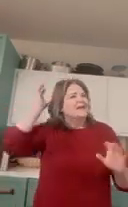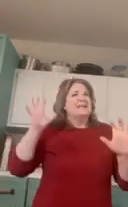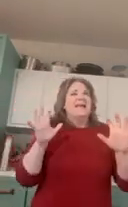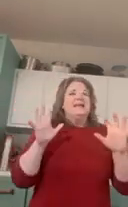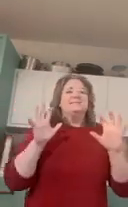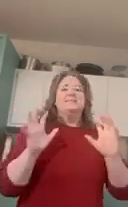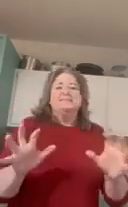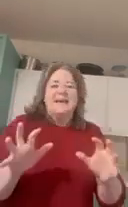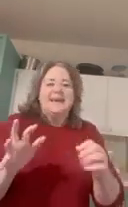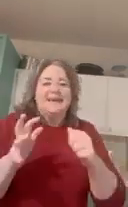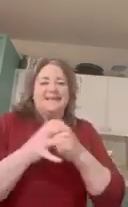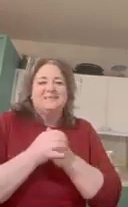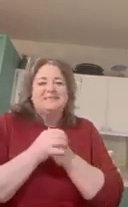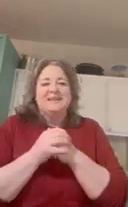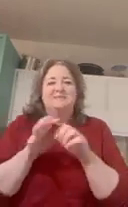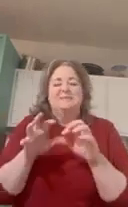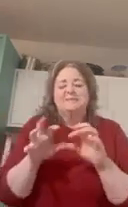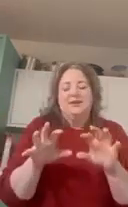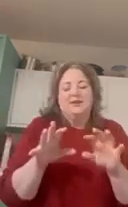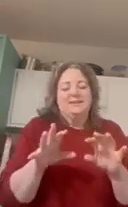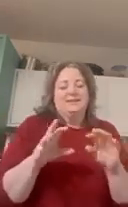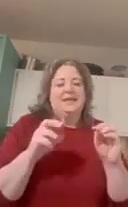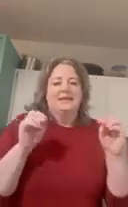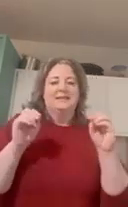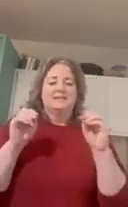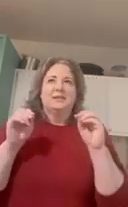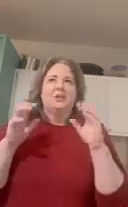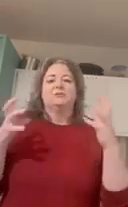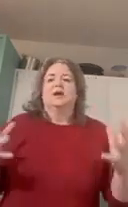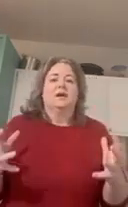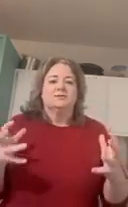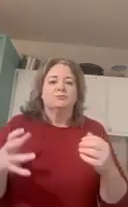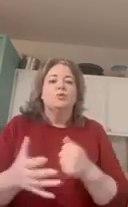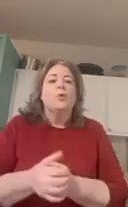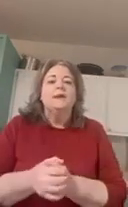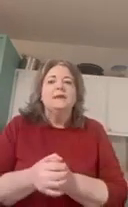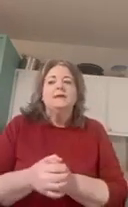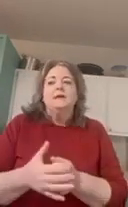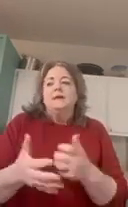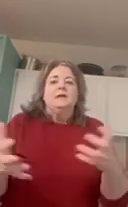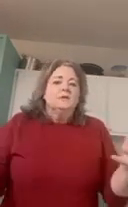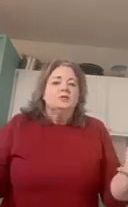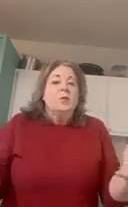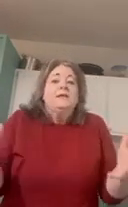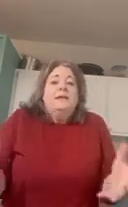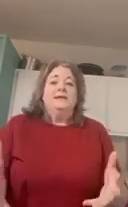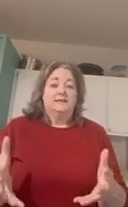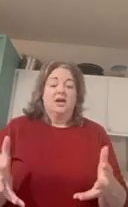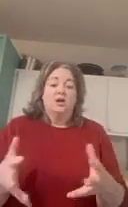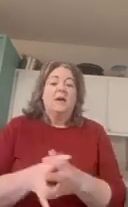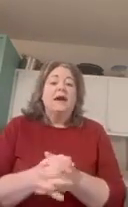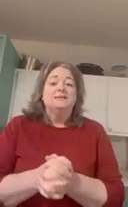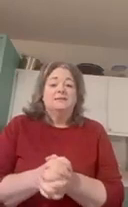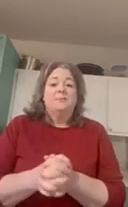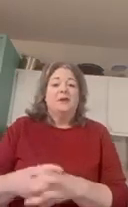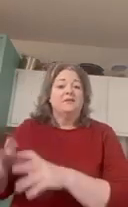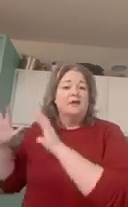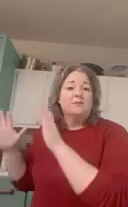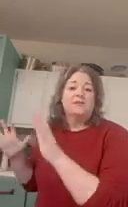so today the reason i'm sharing this i have this huge aha so 20 20 days ago i stepped out of a company